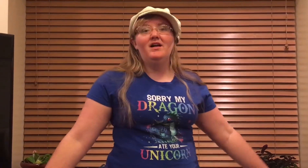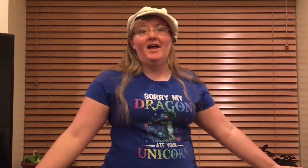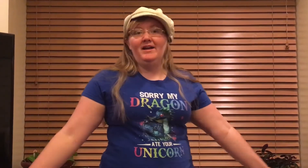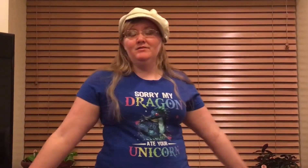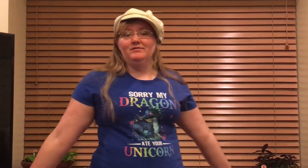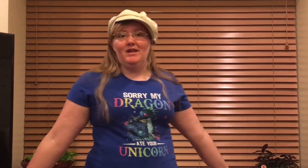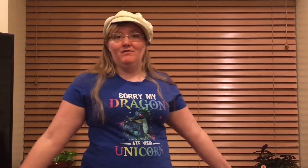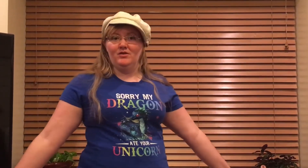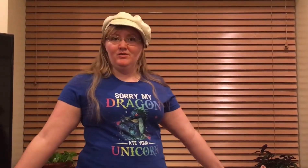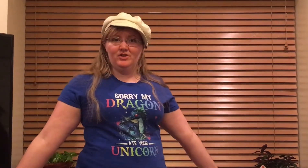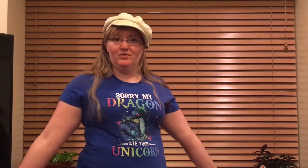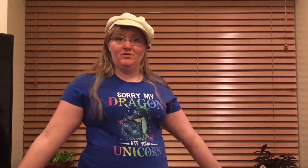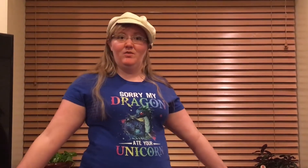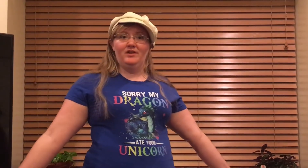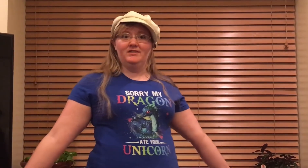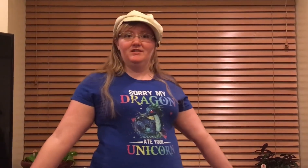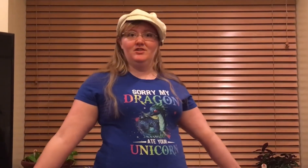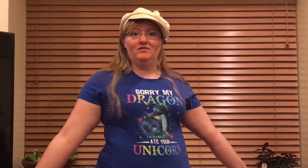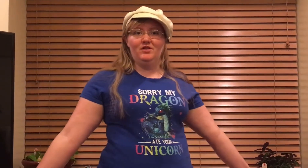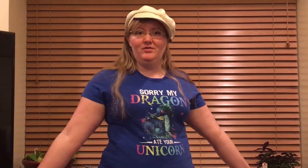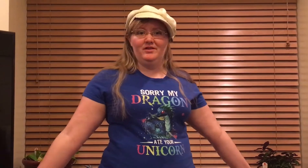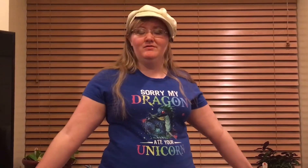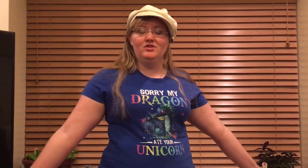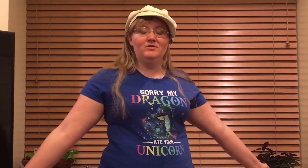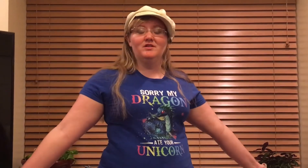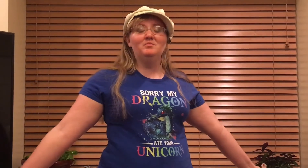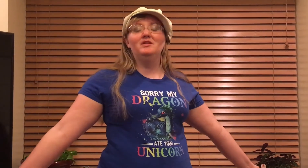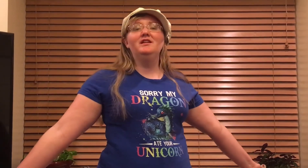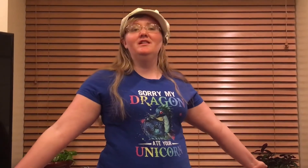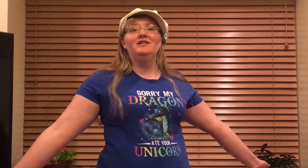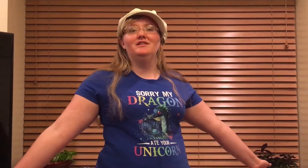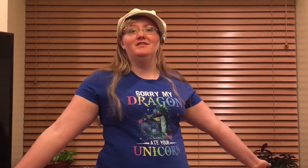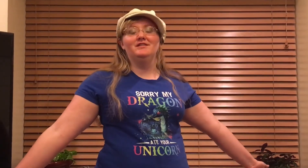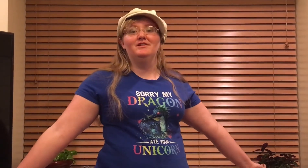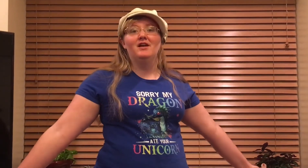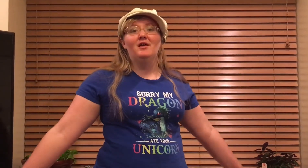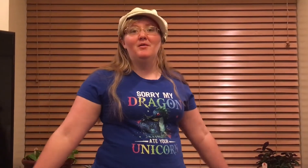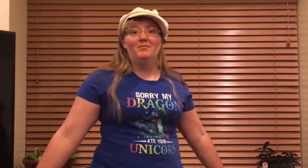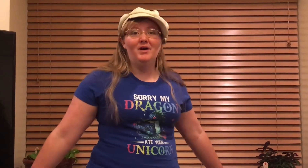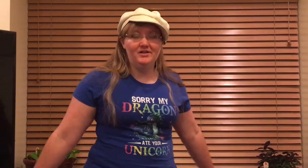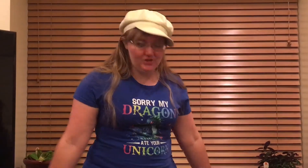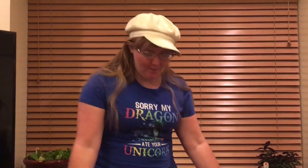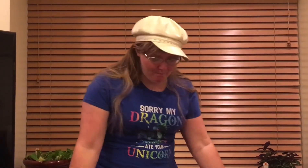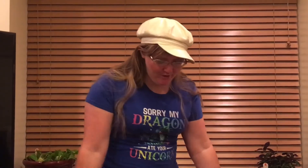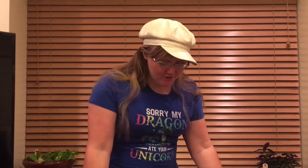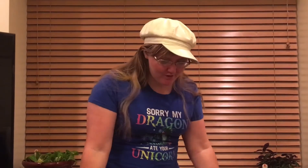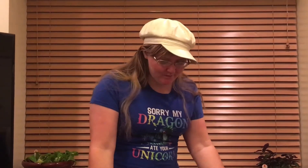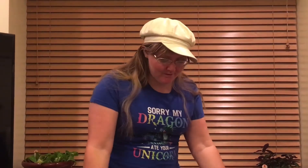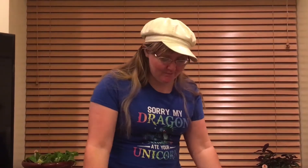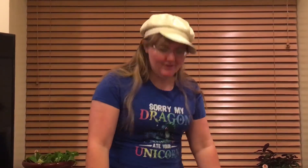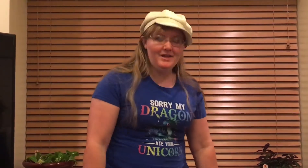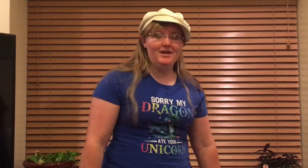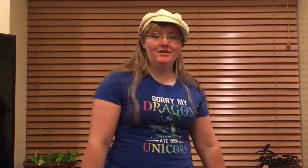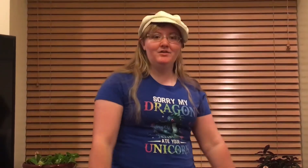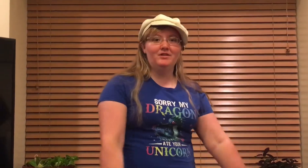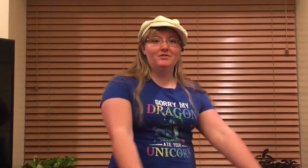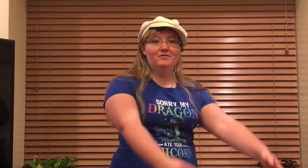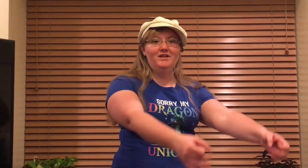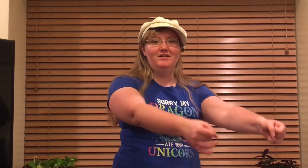And, even though she wasn't wearing a stitch of clothing, she was completely decent. But she had bunched up some of the net underneath her feet,